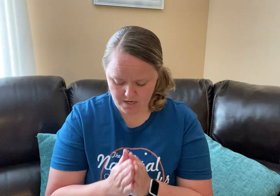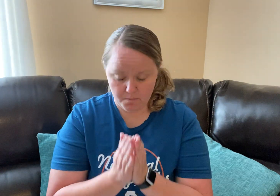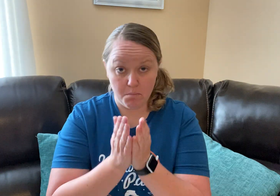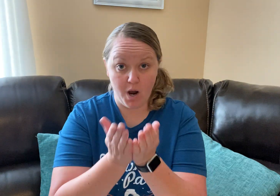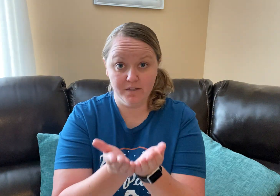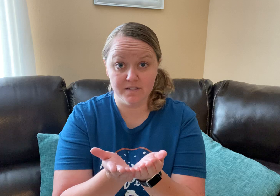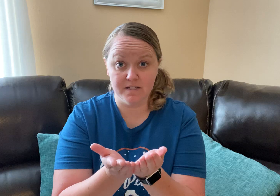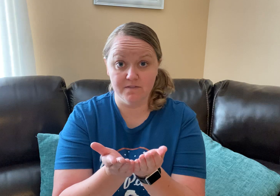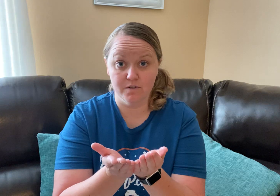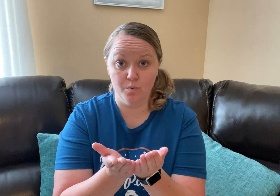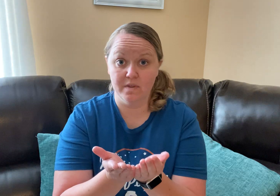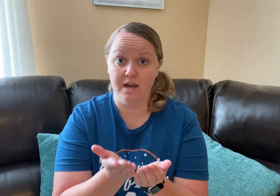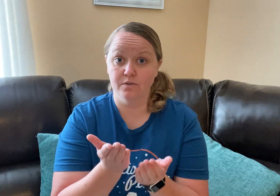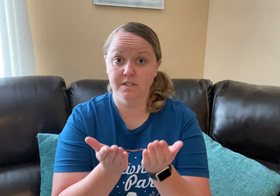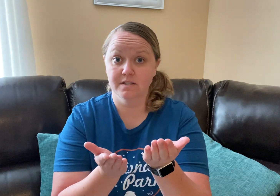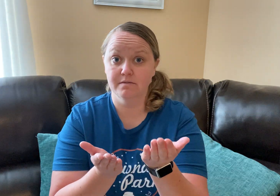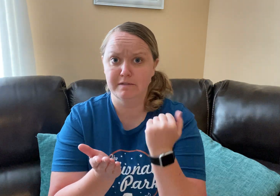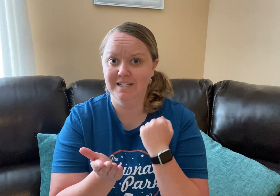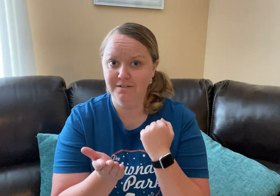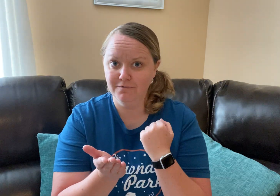Positive, without tiv.